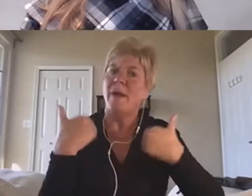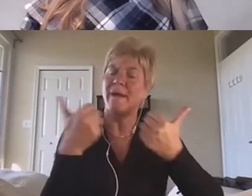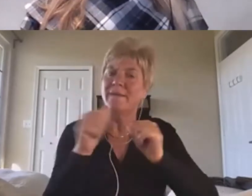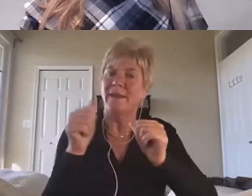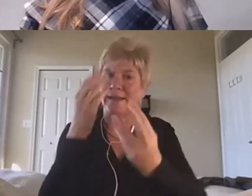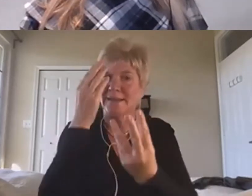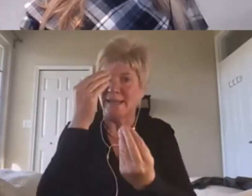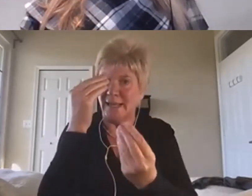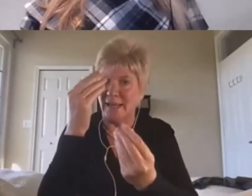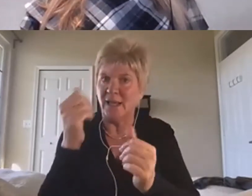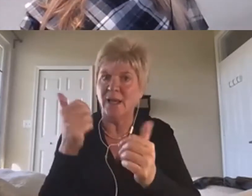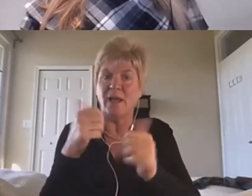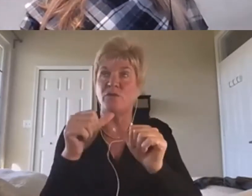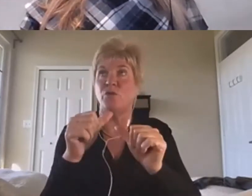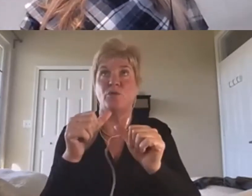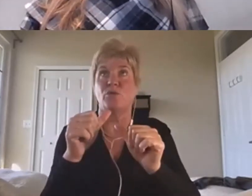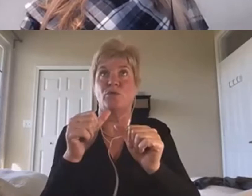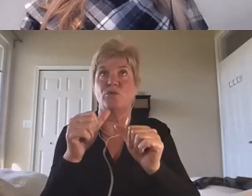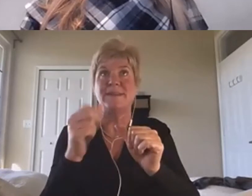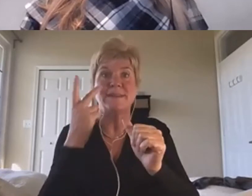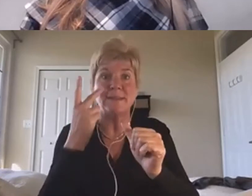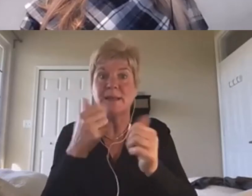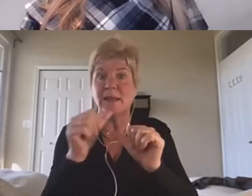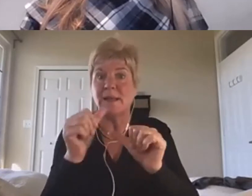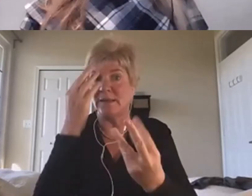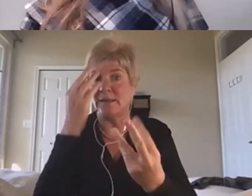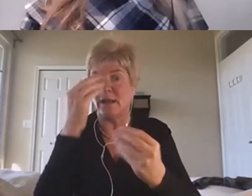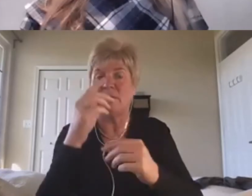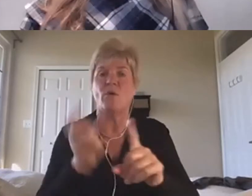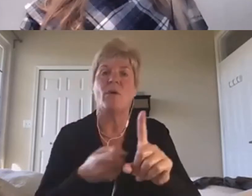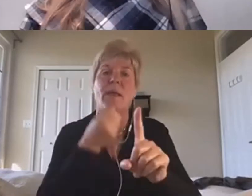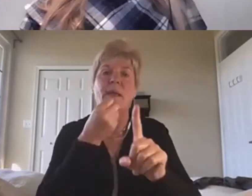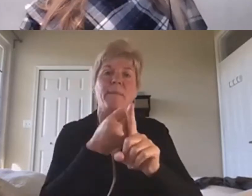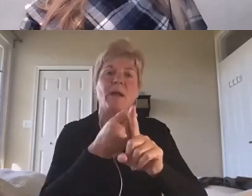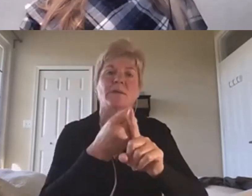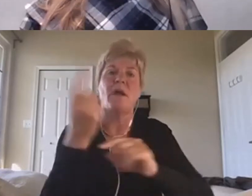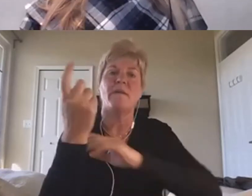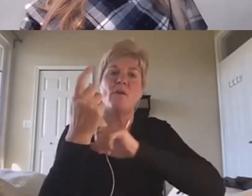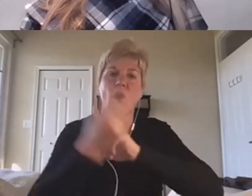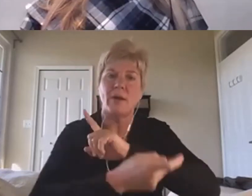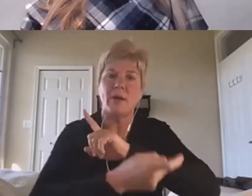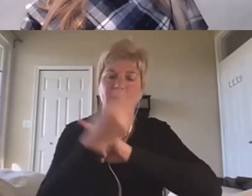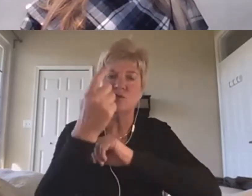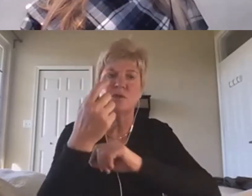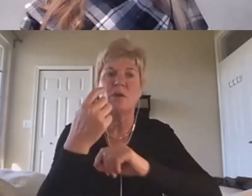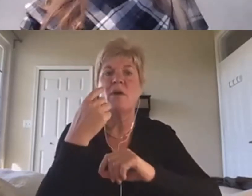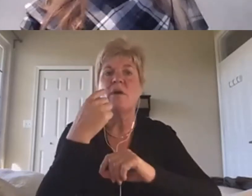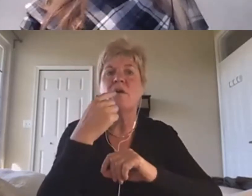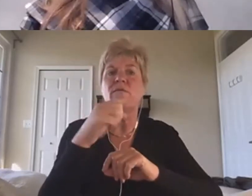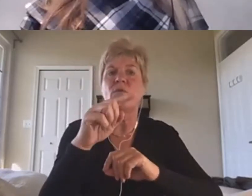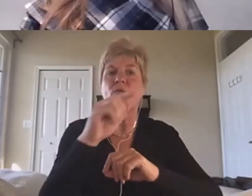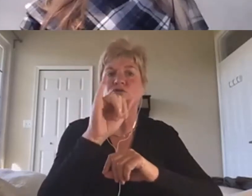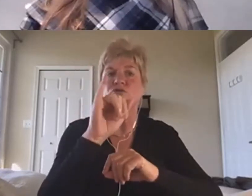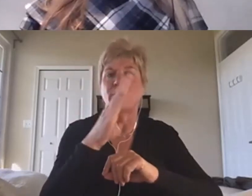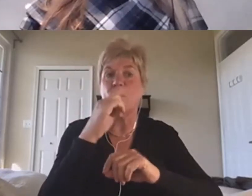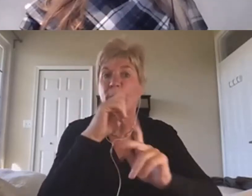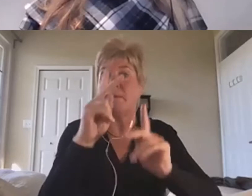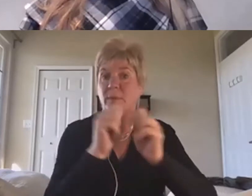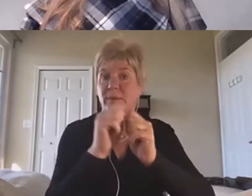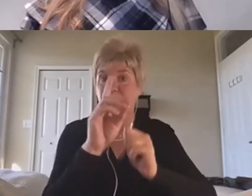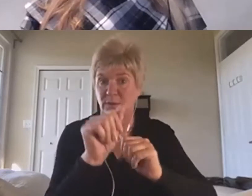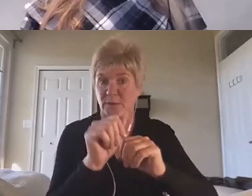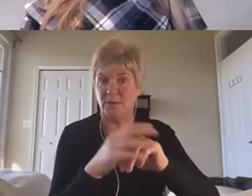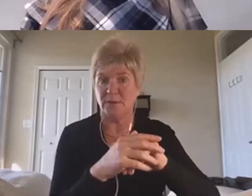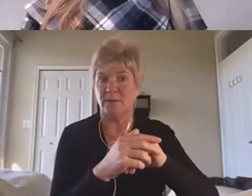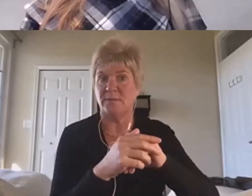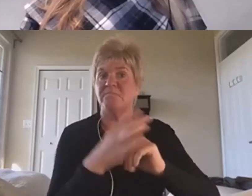data, um, for the impact of automation on jobs for people with disability? Um, and so just wondering